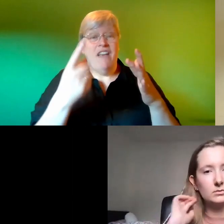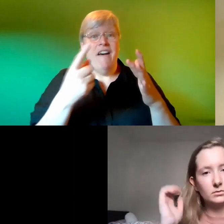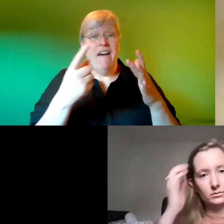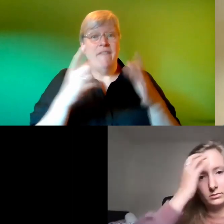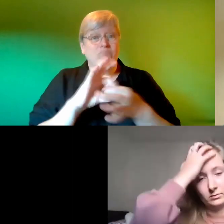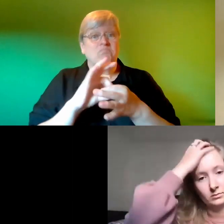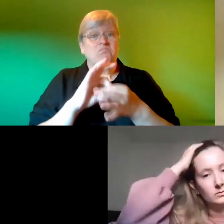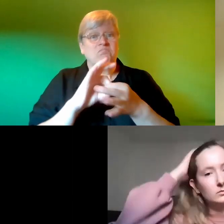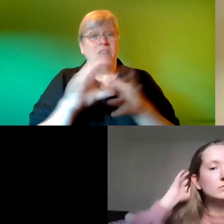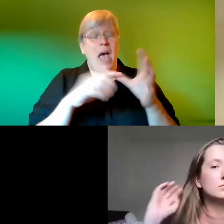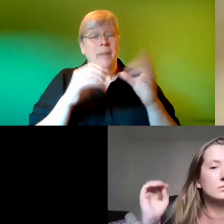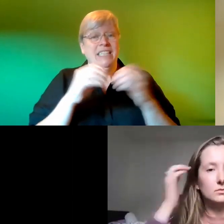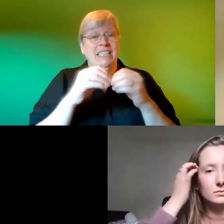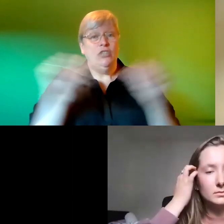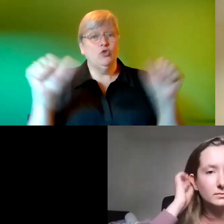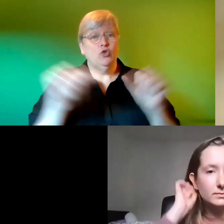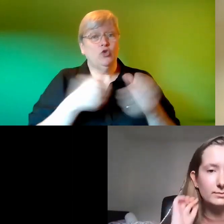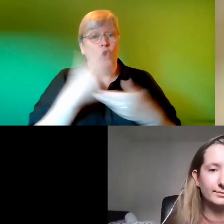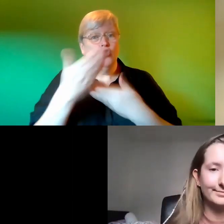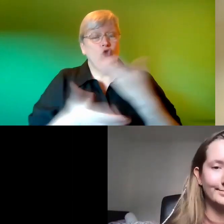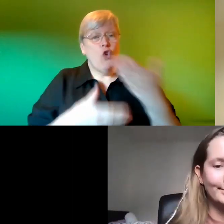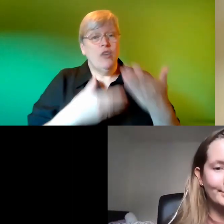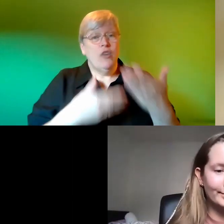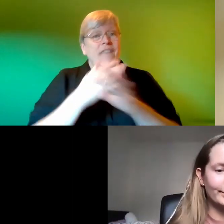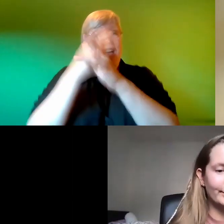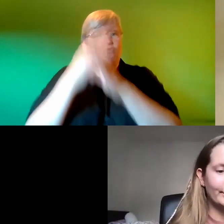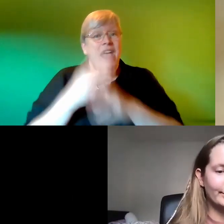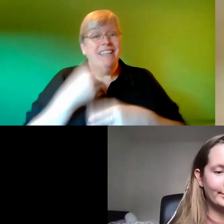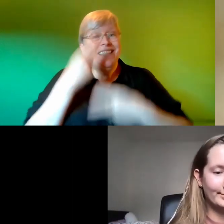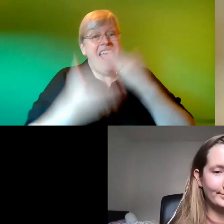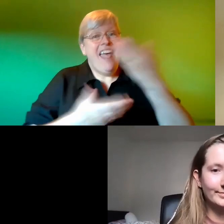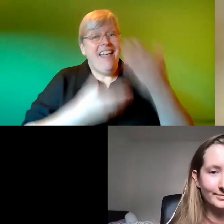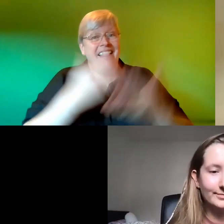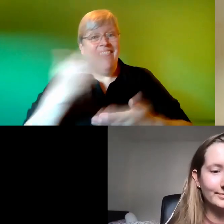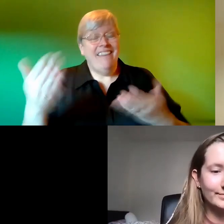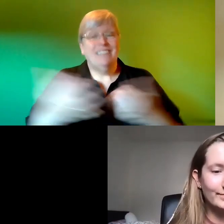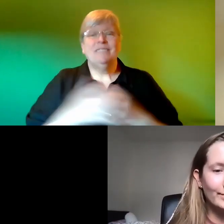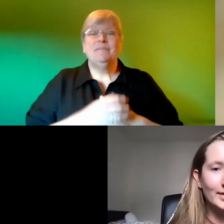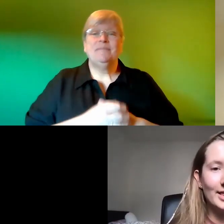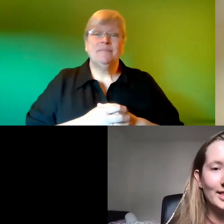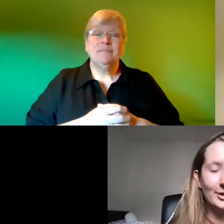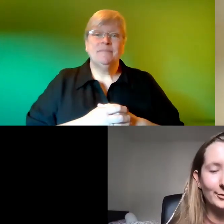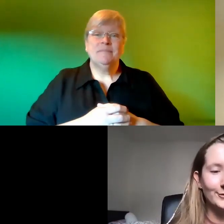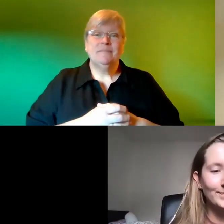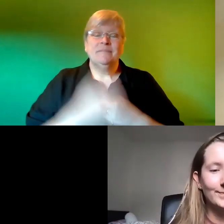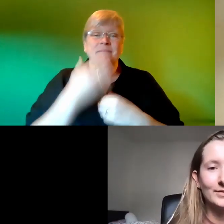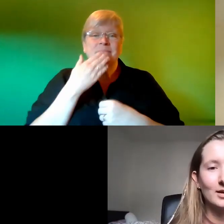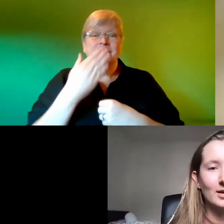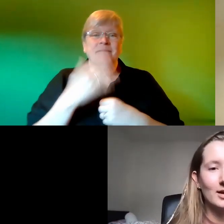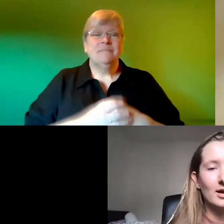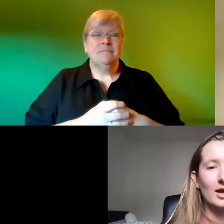uh a short story um called fairy tale go ahead darcy thank you mil